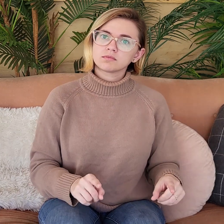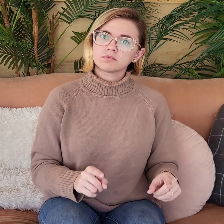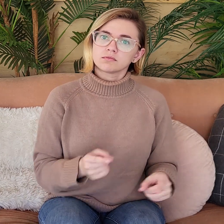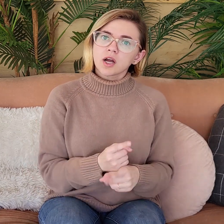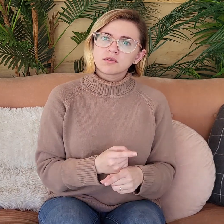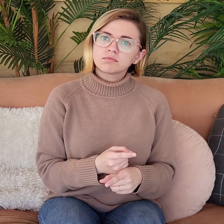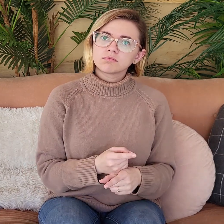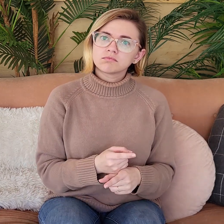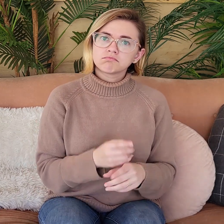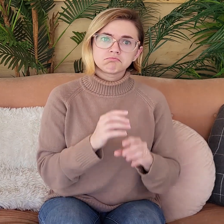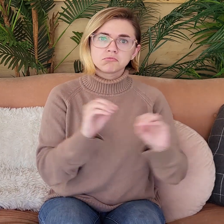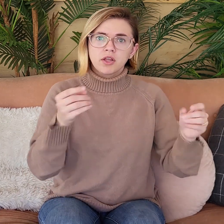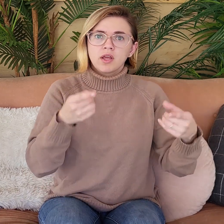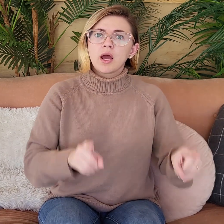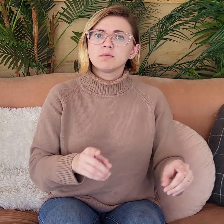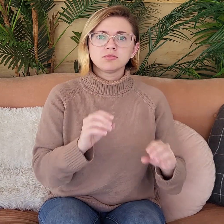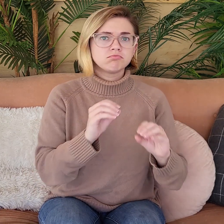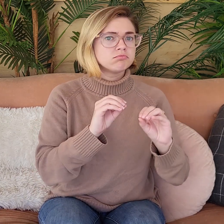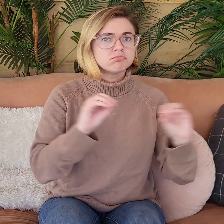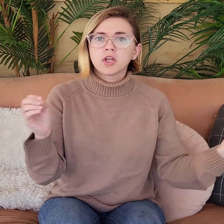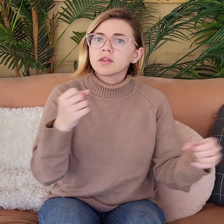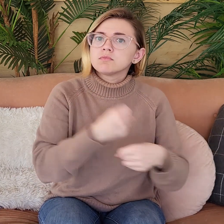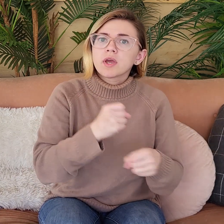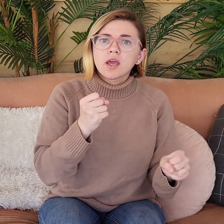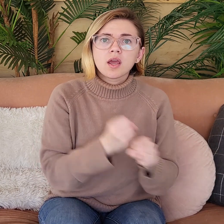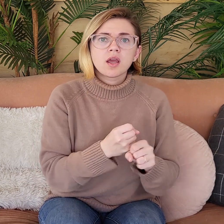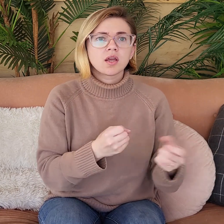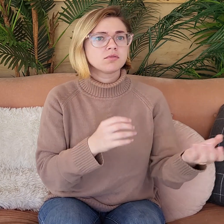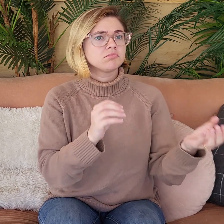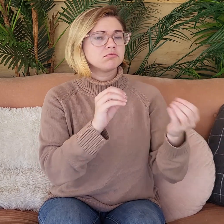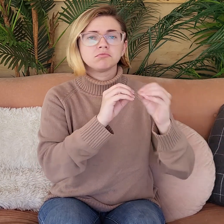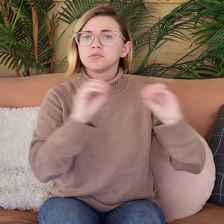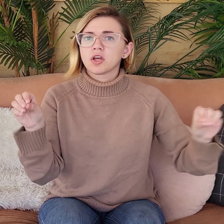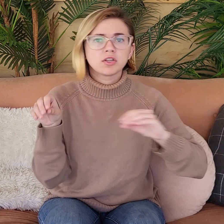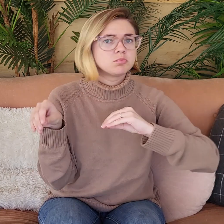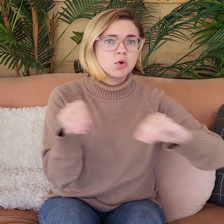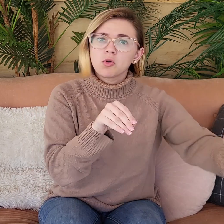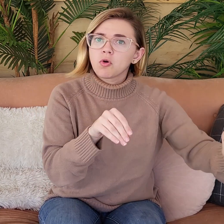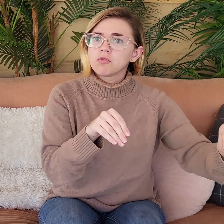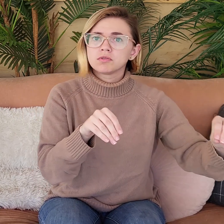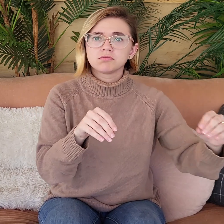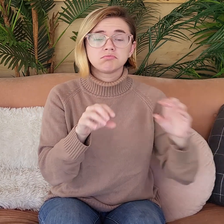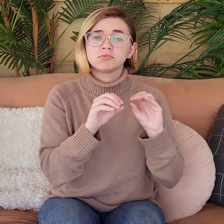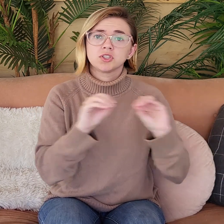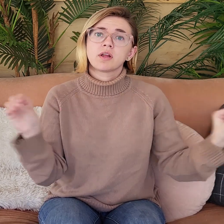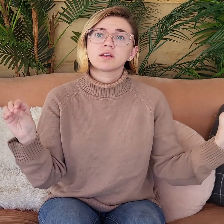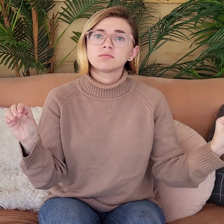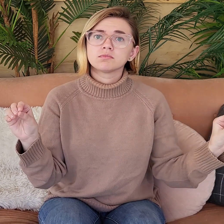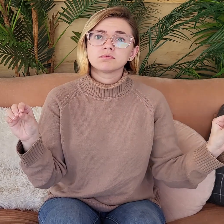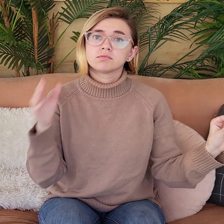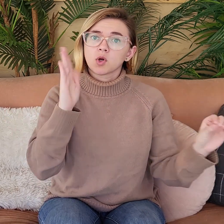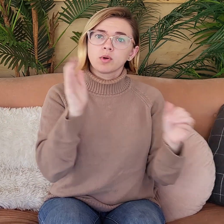that mean? Nothing would happen, right? Nothing would happen, nothing would be made, nothing can move.